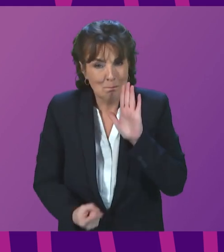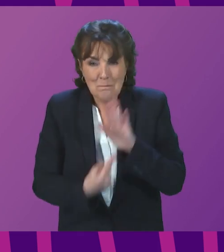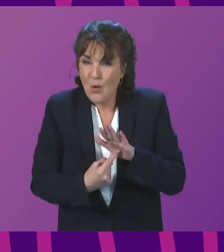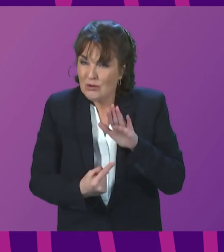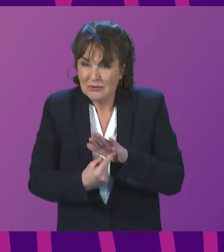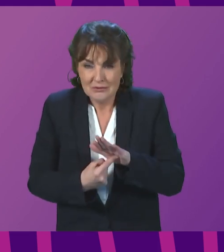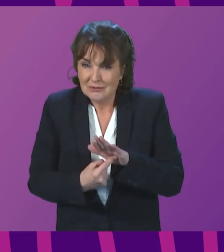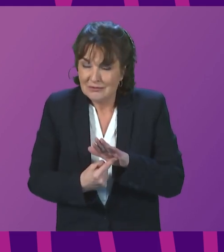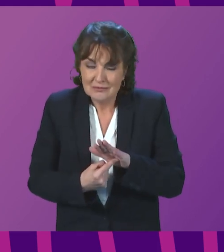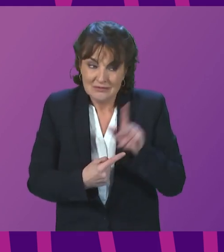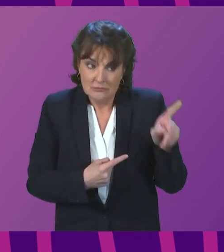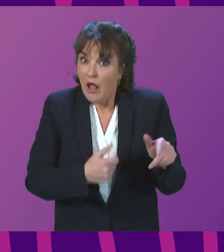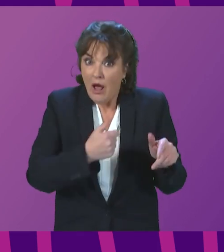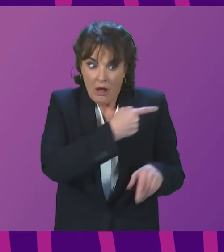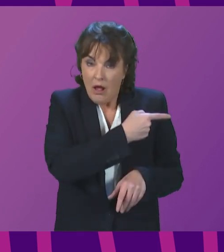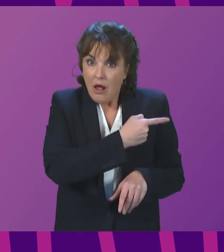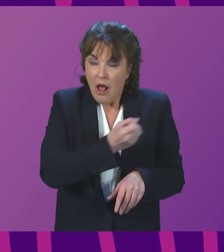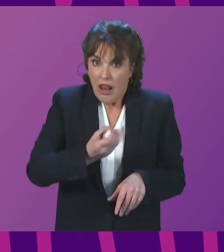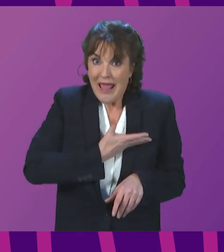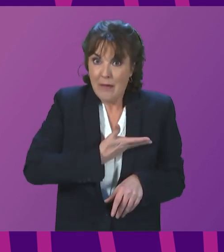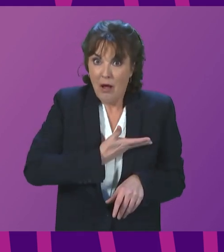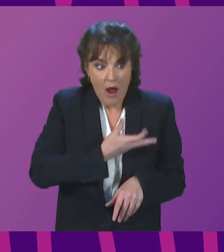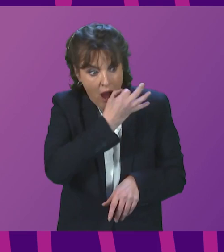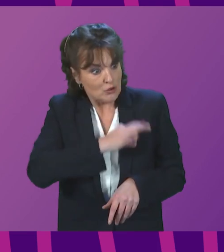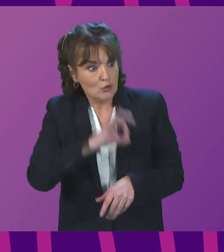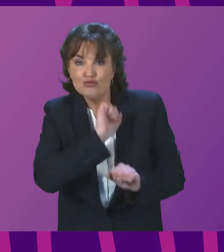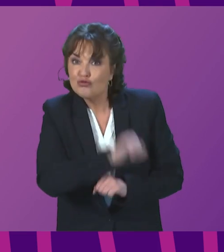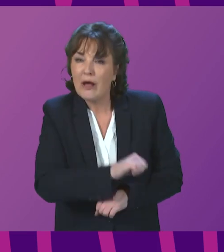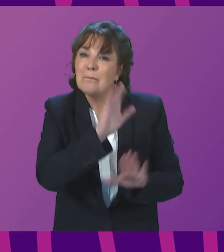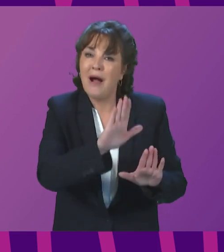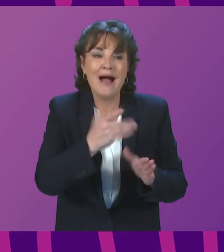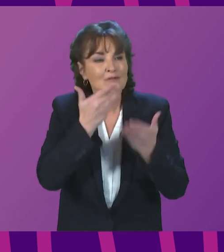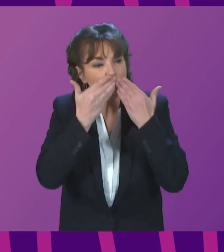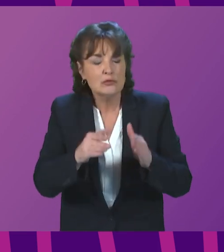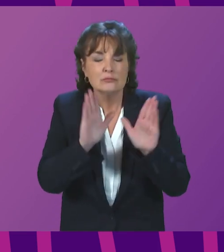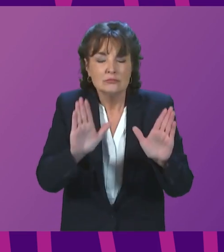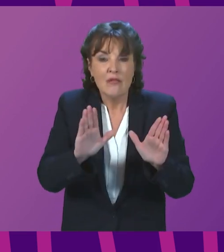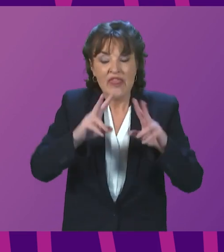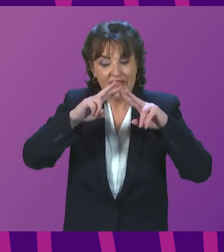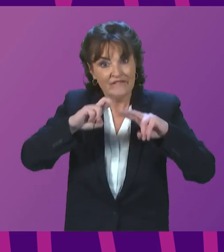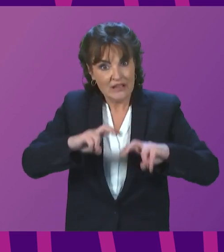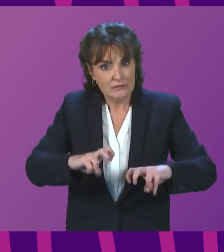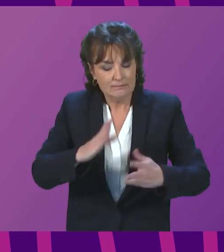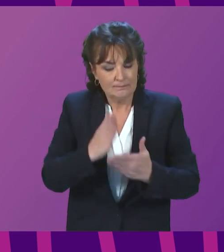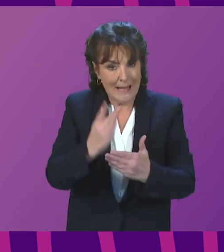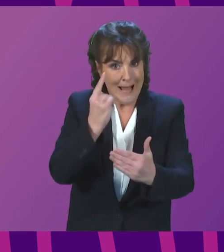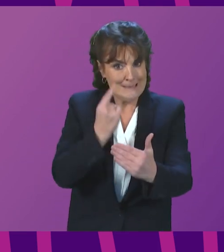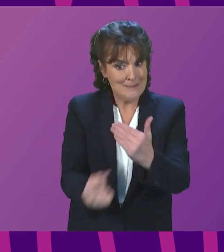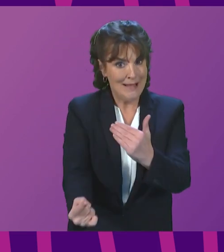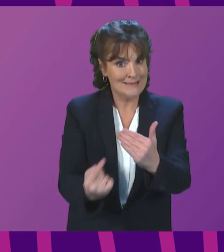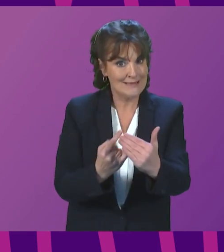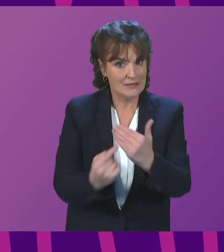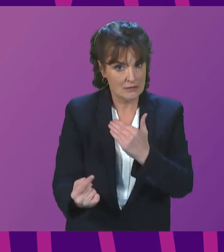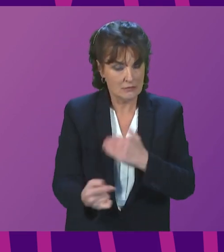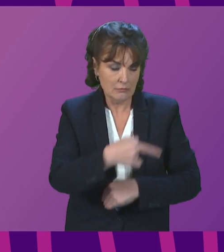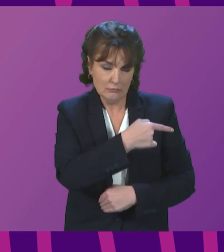questions rightly to me, but it is important to stress the independence of these investigations, and it is important to repeat, and Anna Sarwar has acknowledged